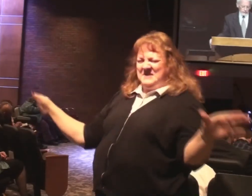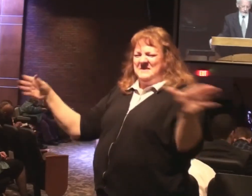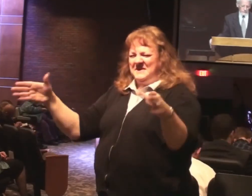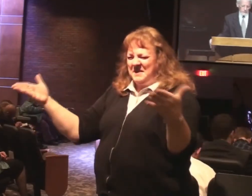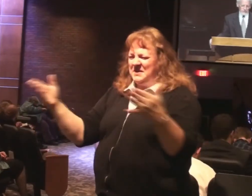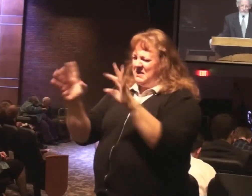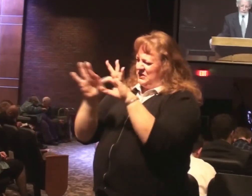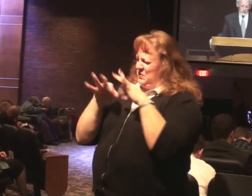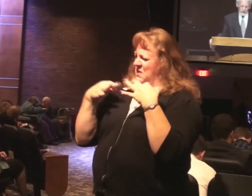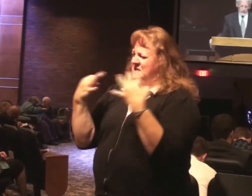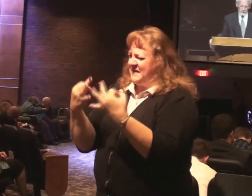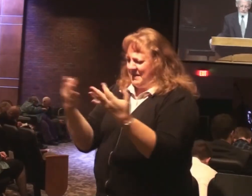family in this place.